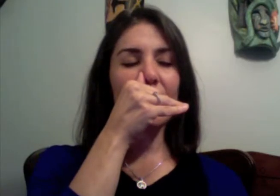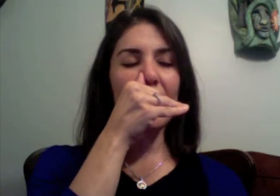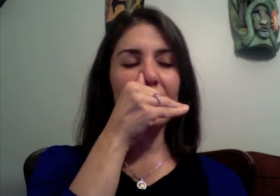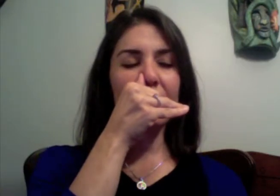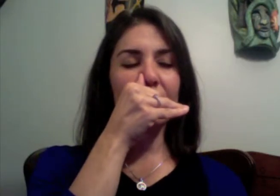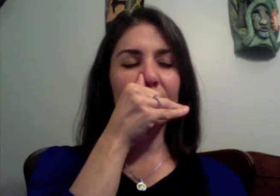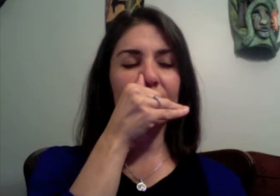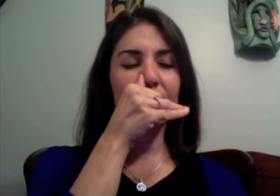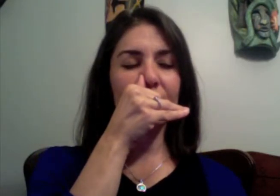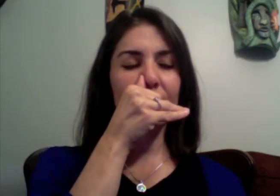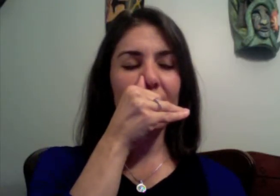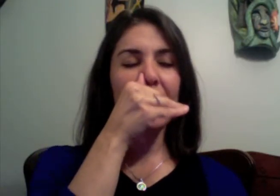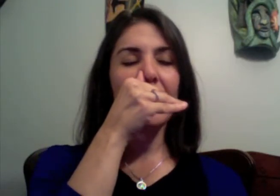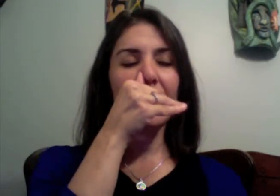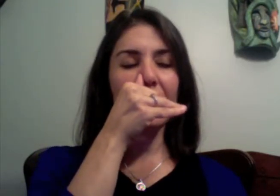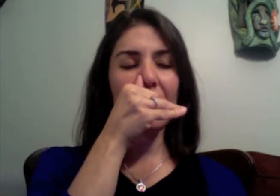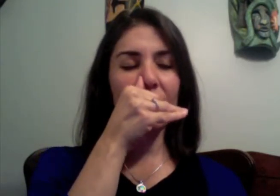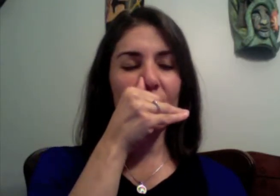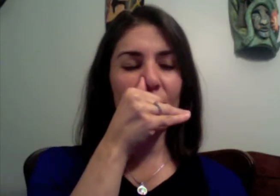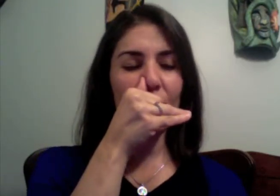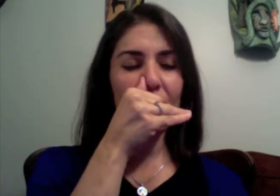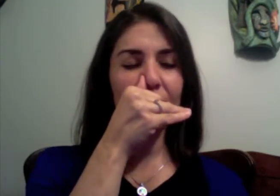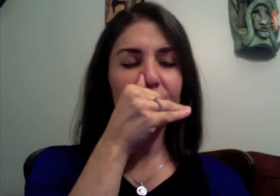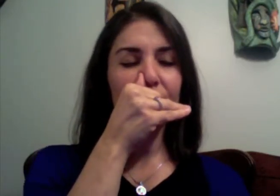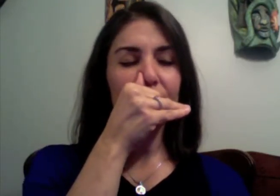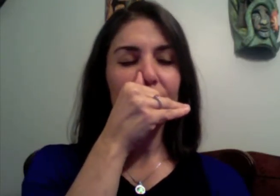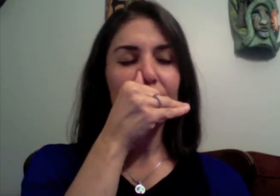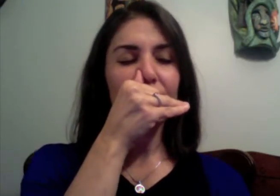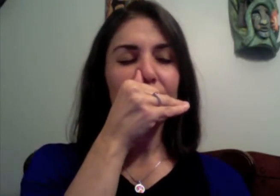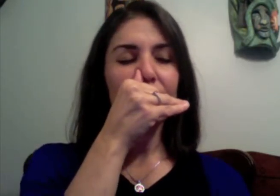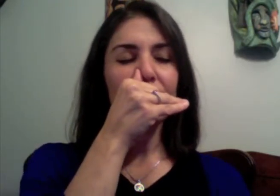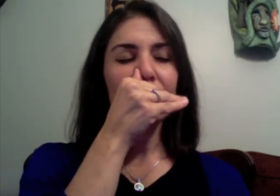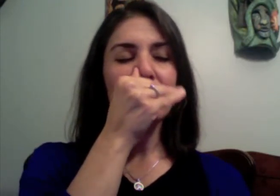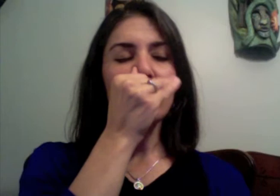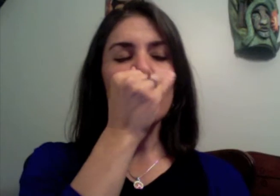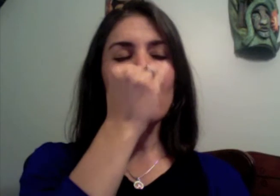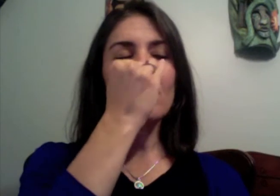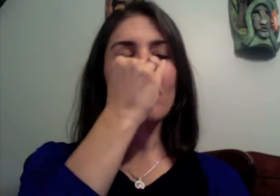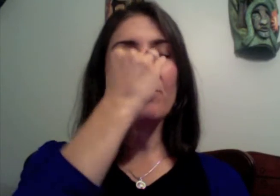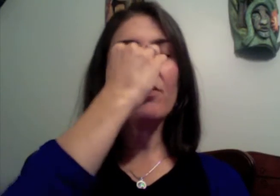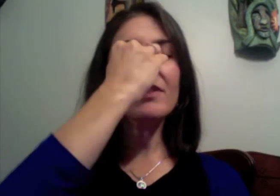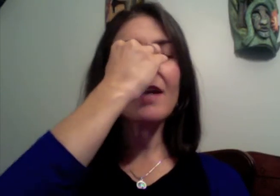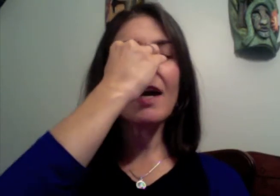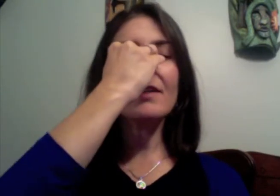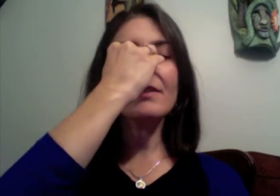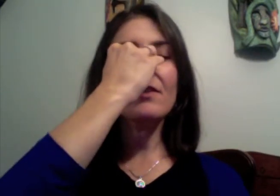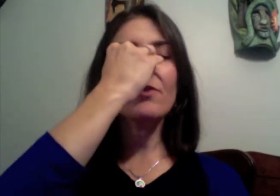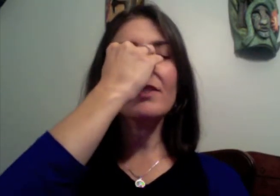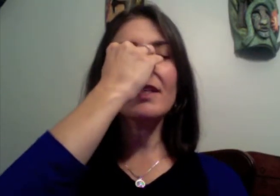eight inhale for four close off both sides for sixteen